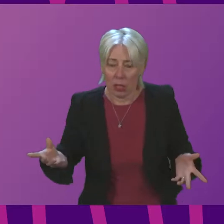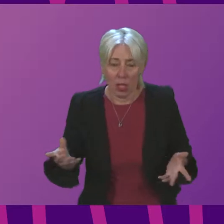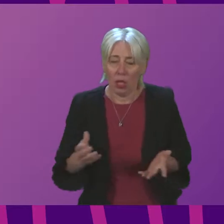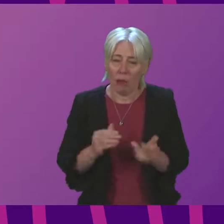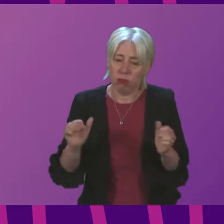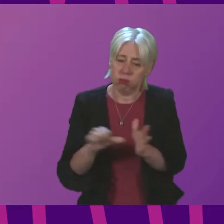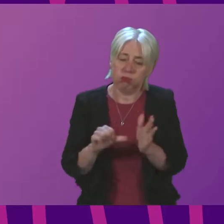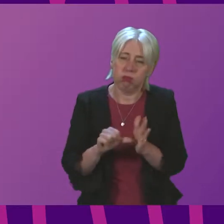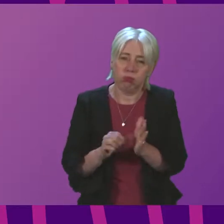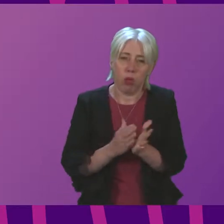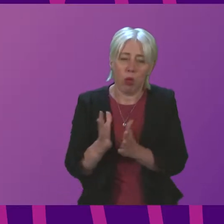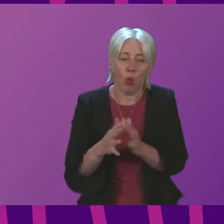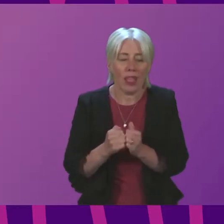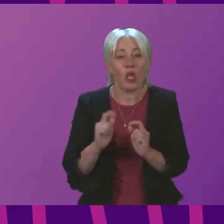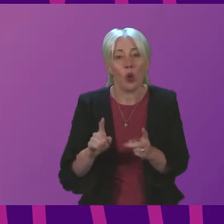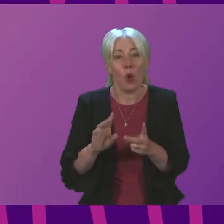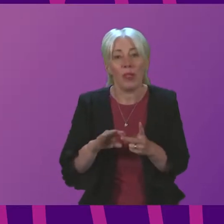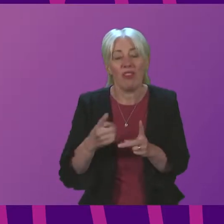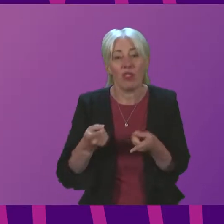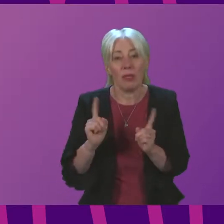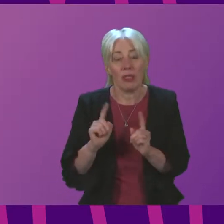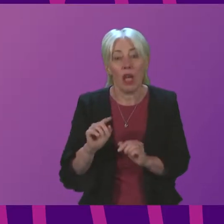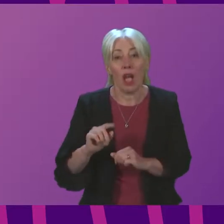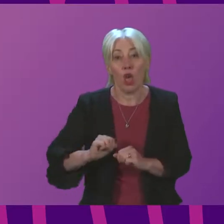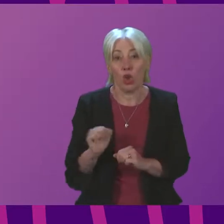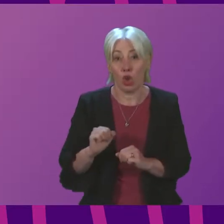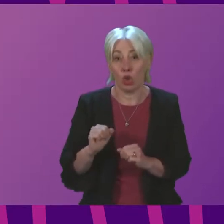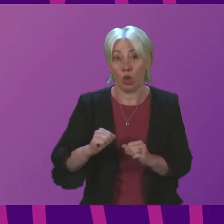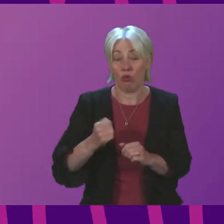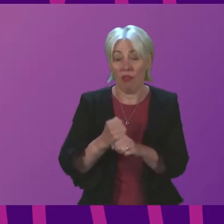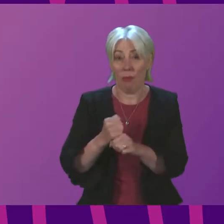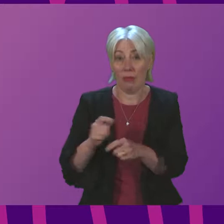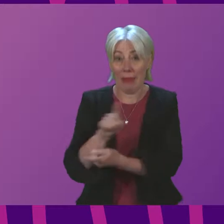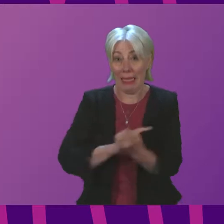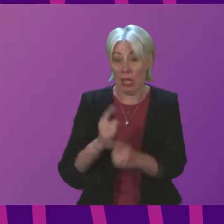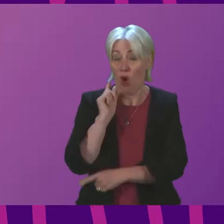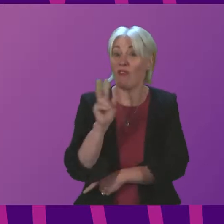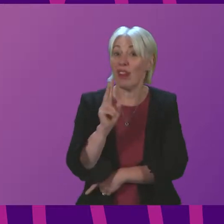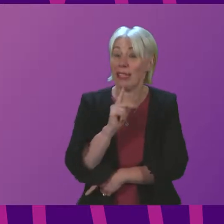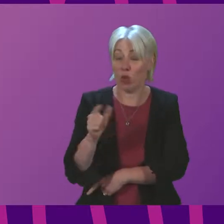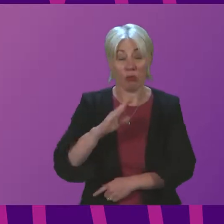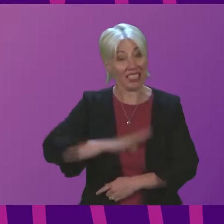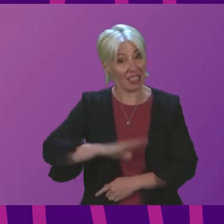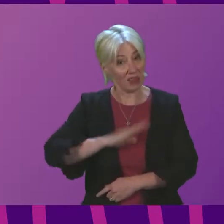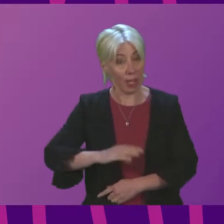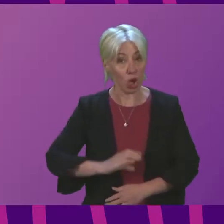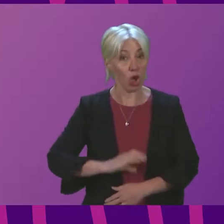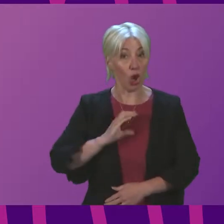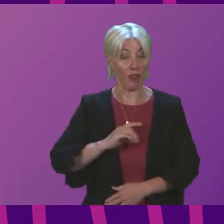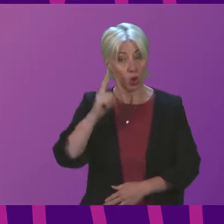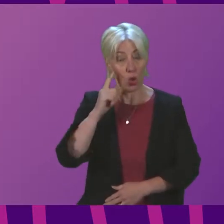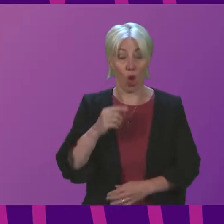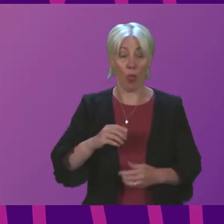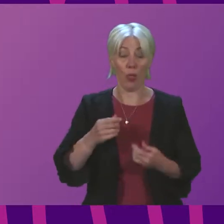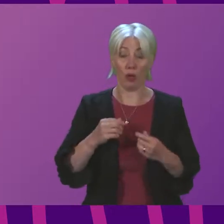Can I ask the Deputy First Minister on Friday at the Scottish Government resilience meeting was he satisfied and confident that the plans that local resilience